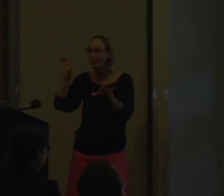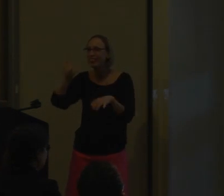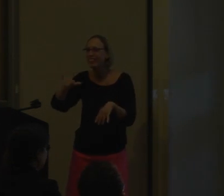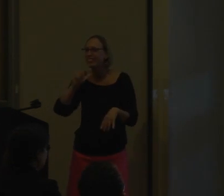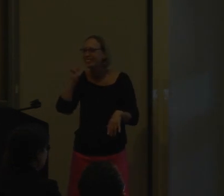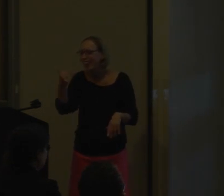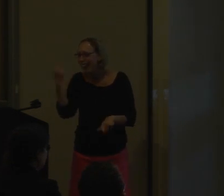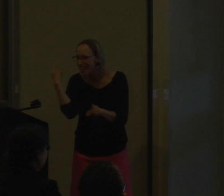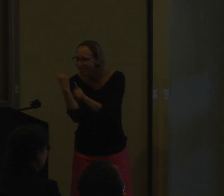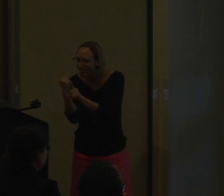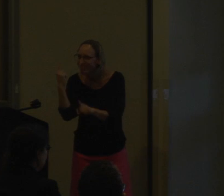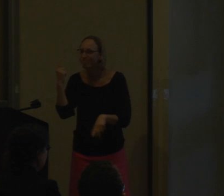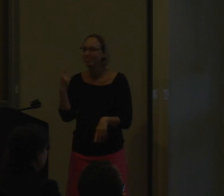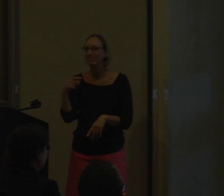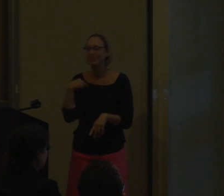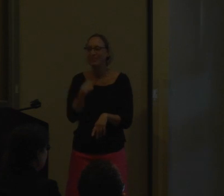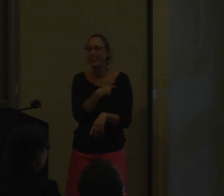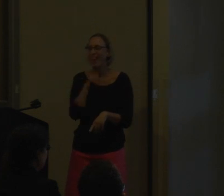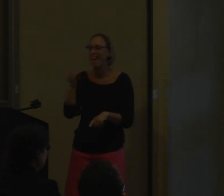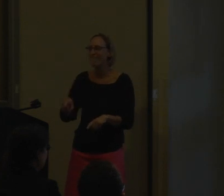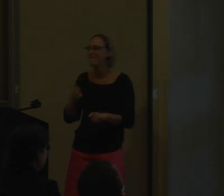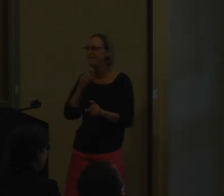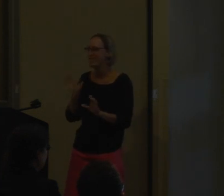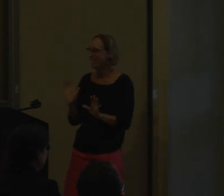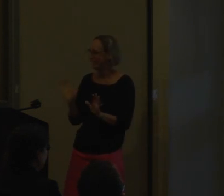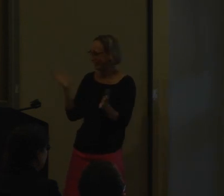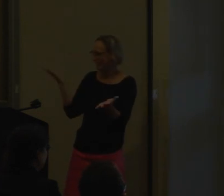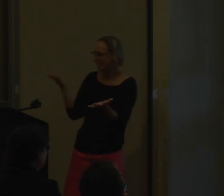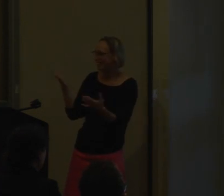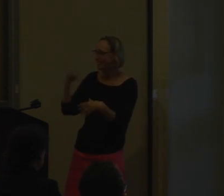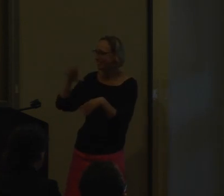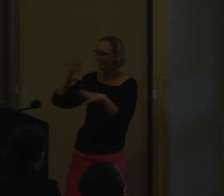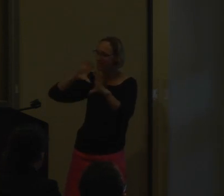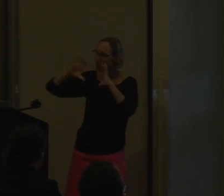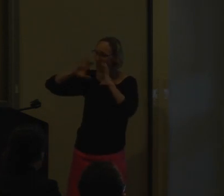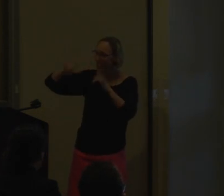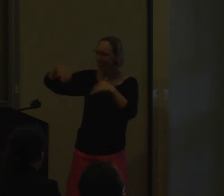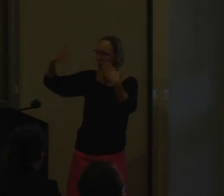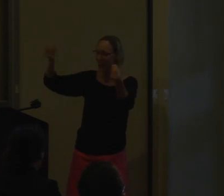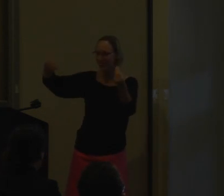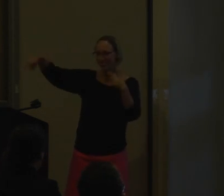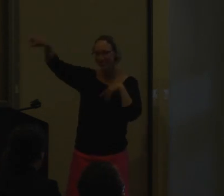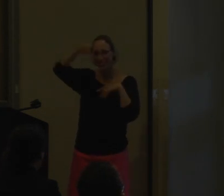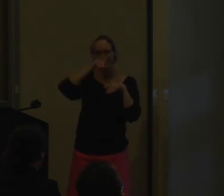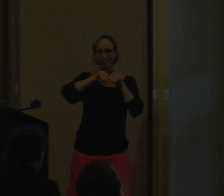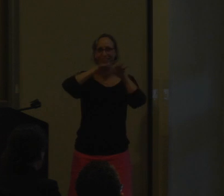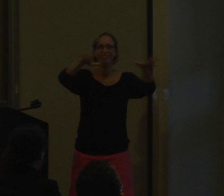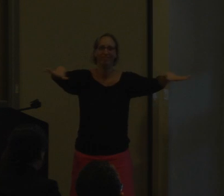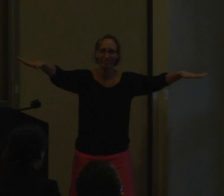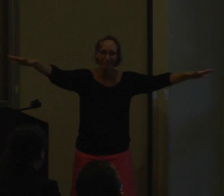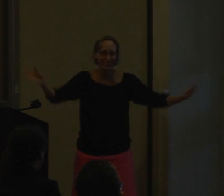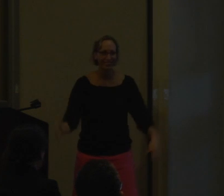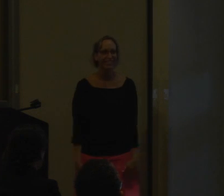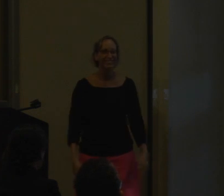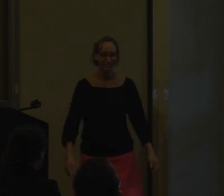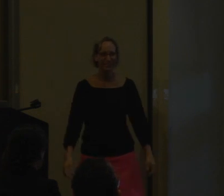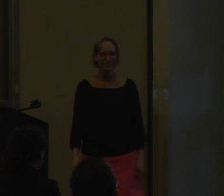And making them practice that later is just not fair and it's not right. You know, they should be able to communicate